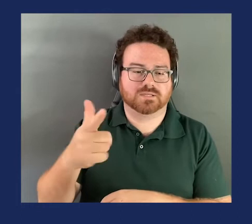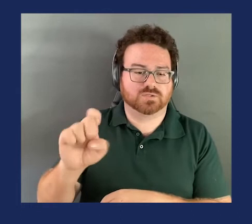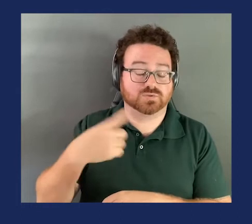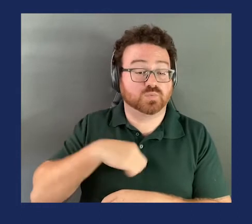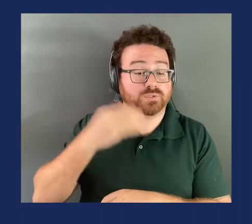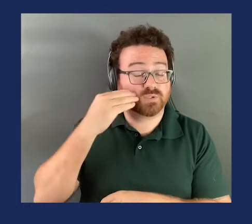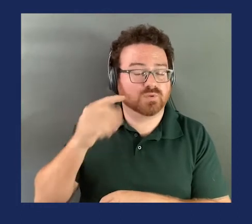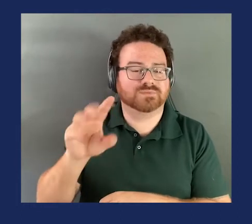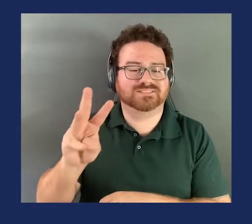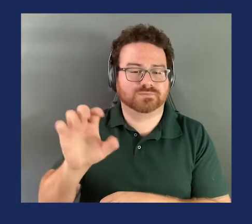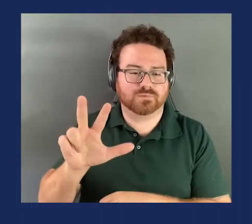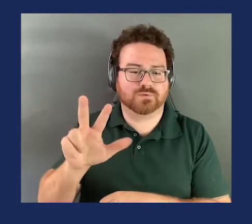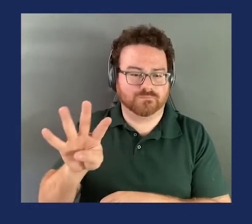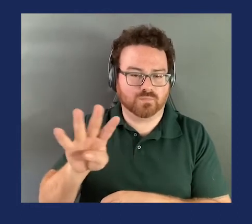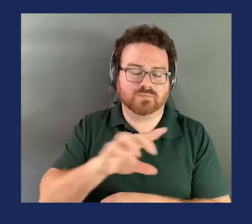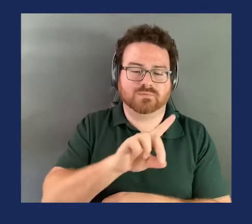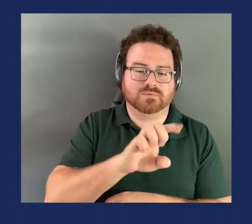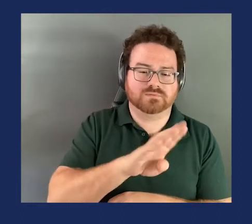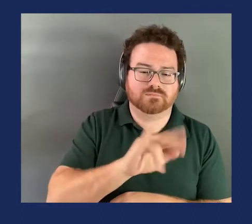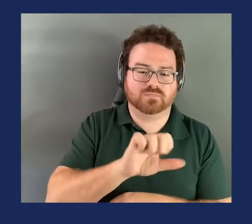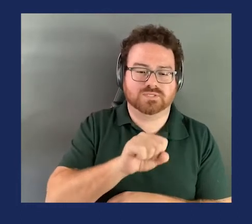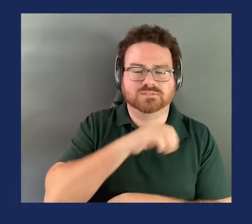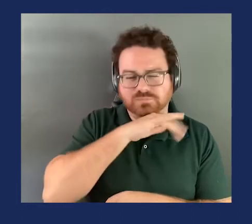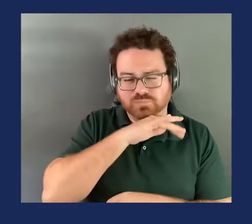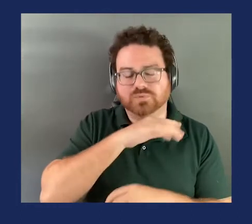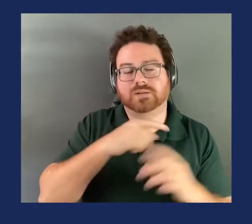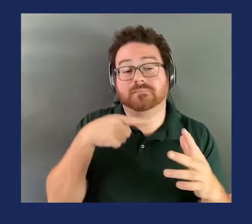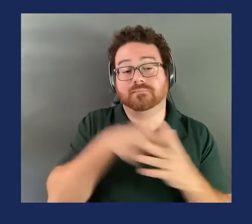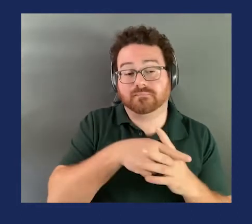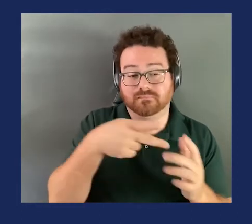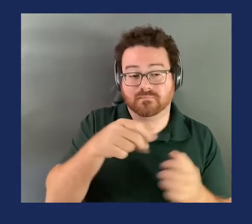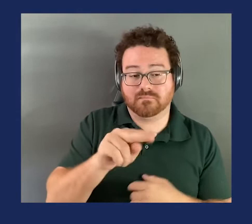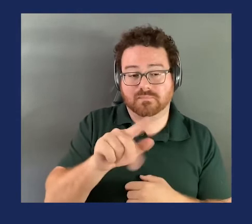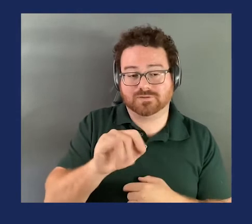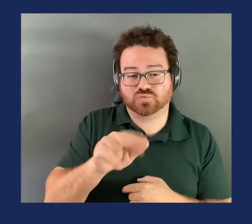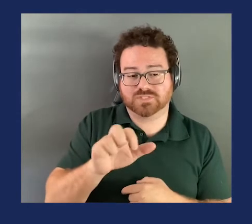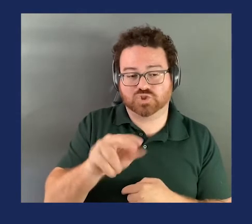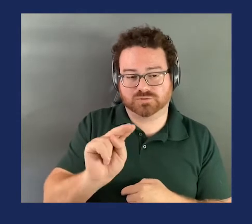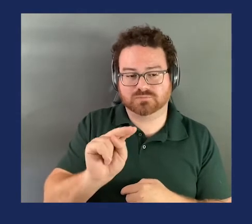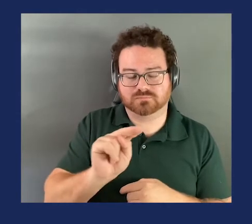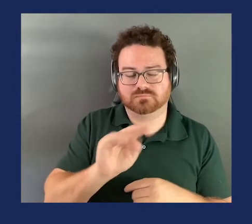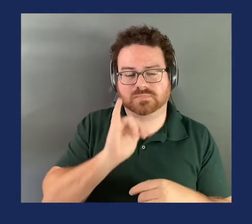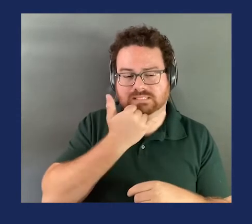penetration incidents and at least 11 associated injuries from our OHV recall data between 2014 and 2016.